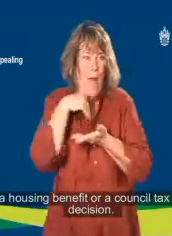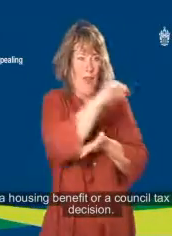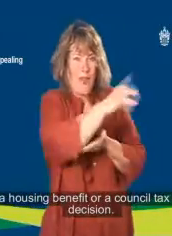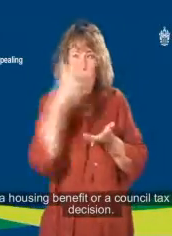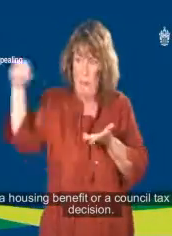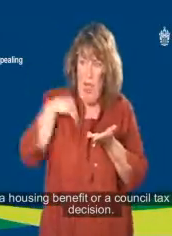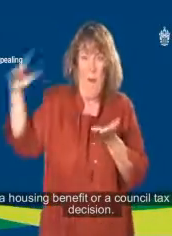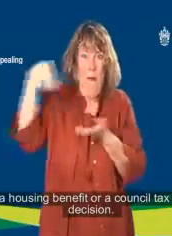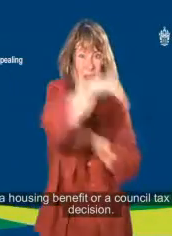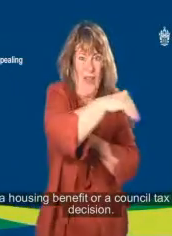tax benefit decision